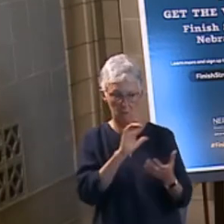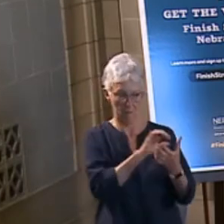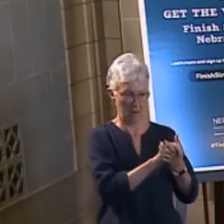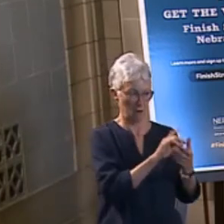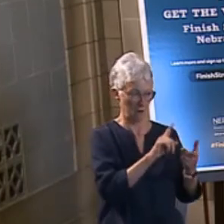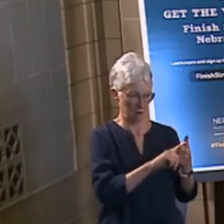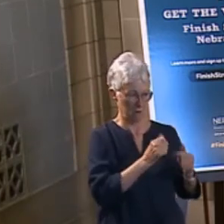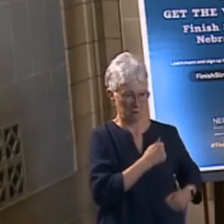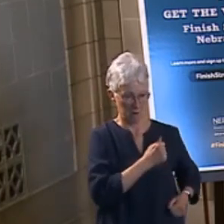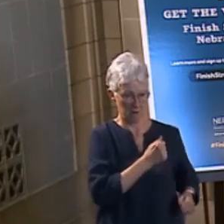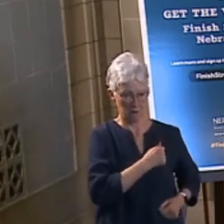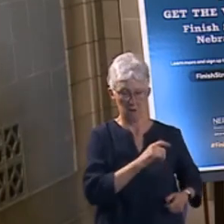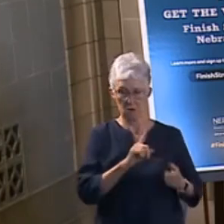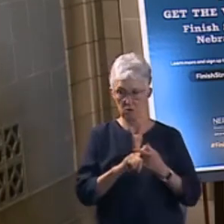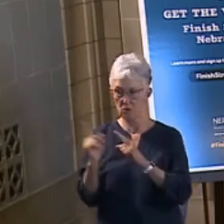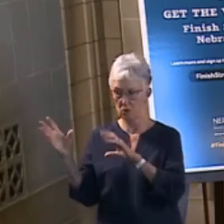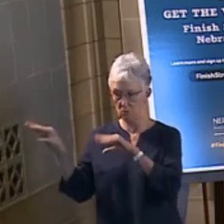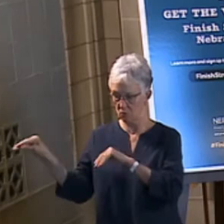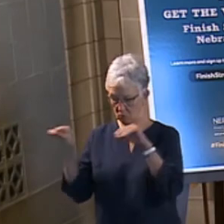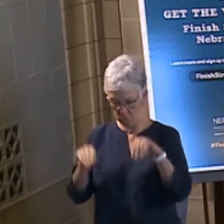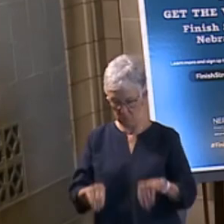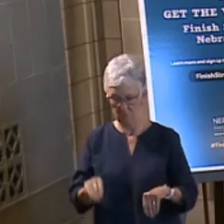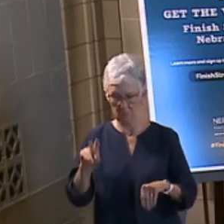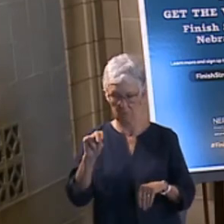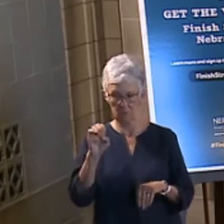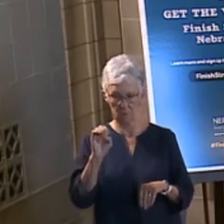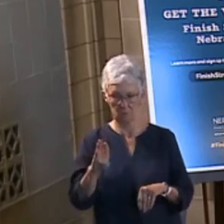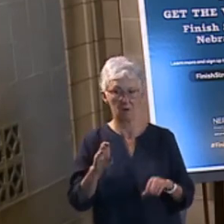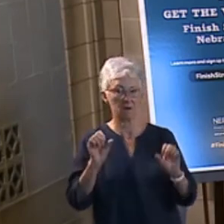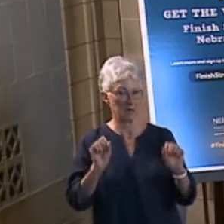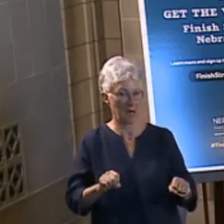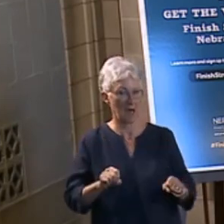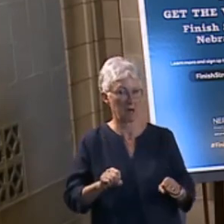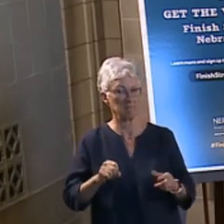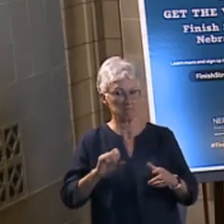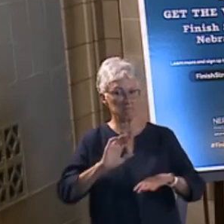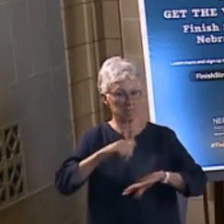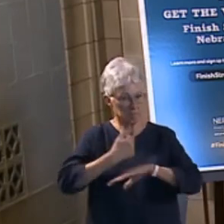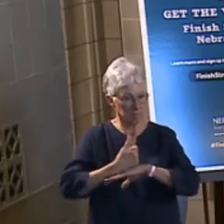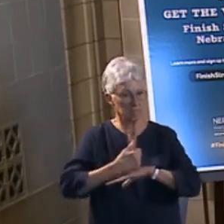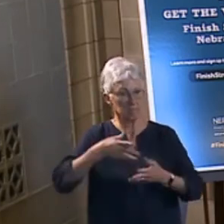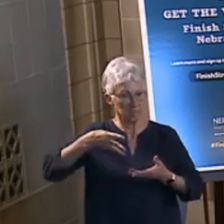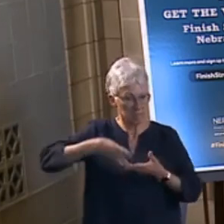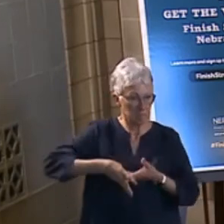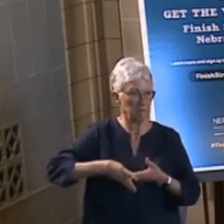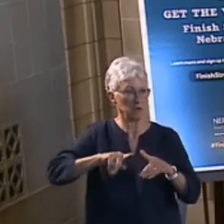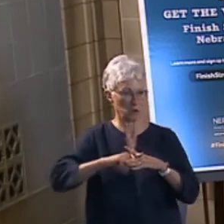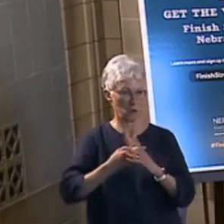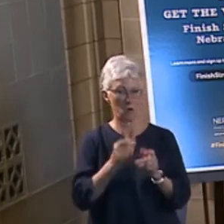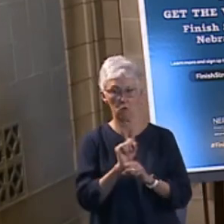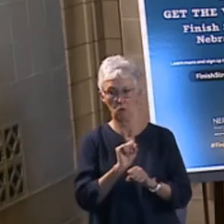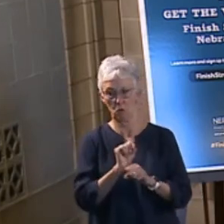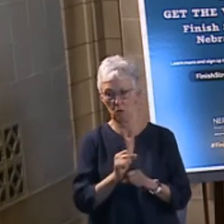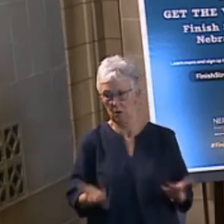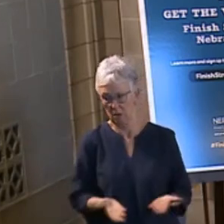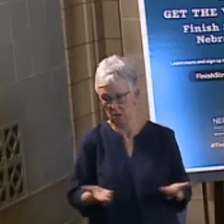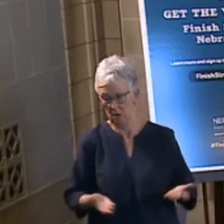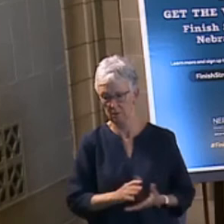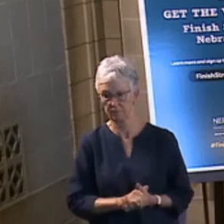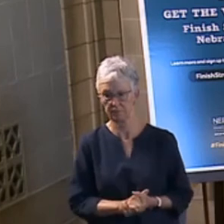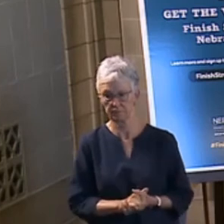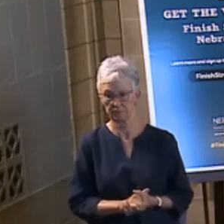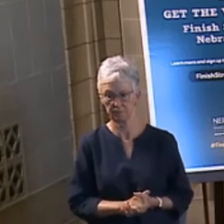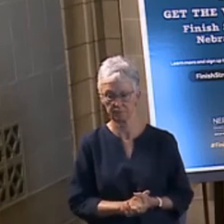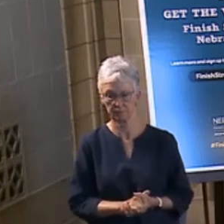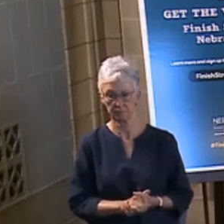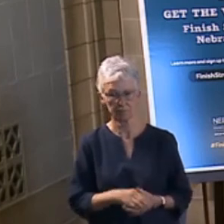to come to Nebraska and integrate into our communities. So what we've previously done with